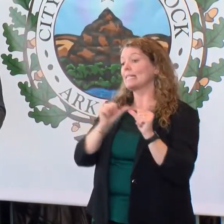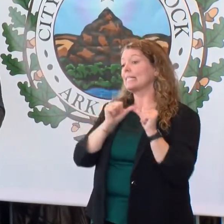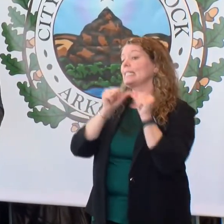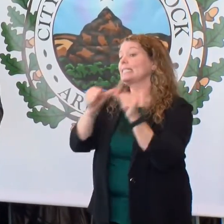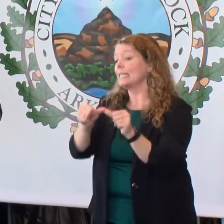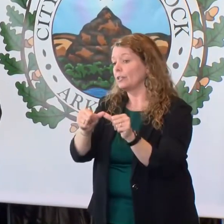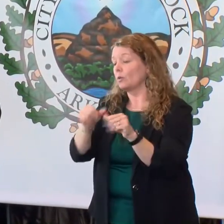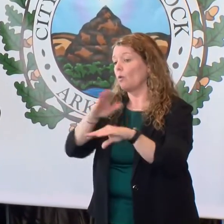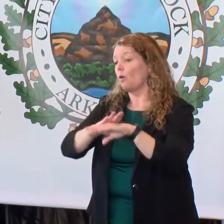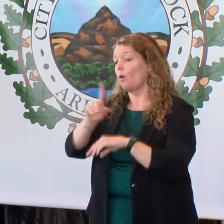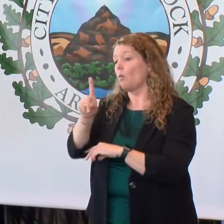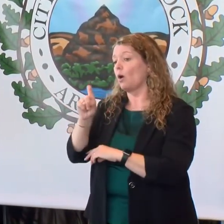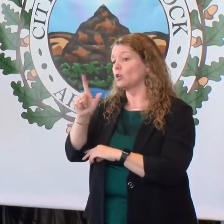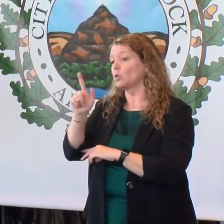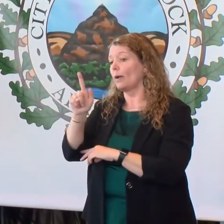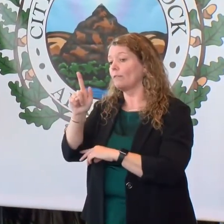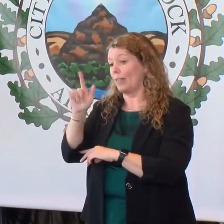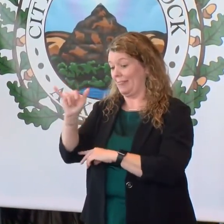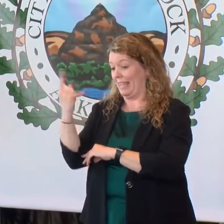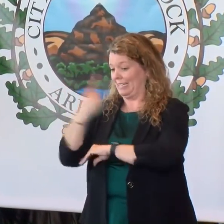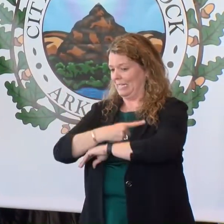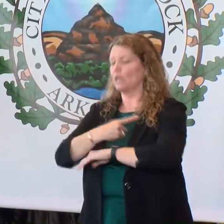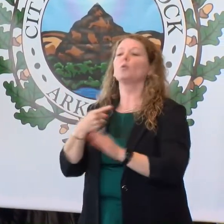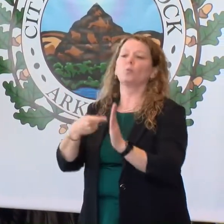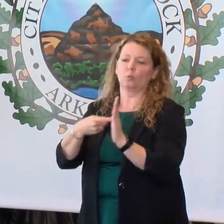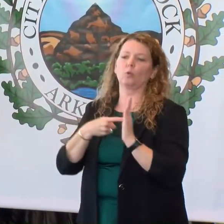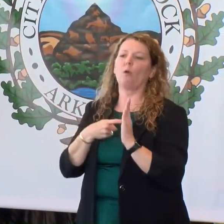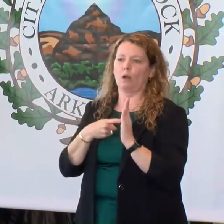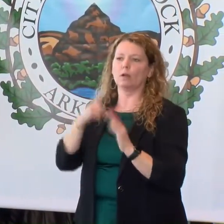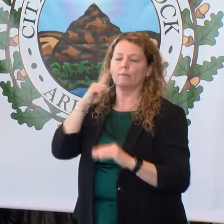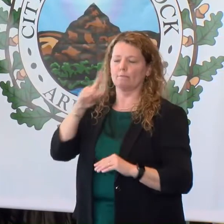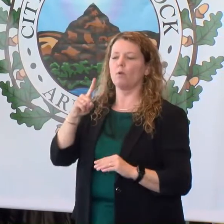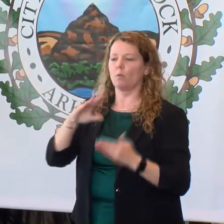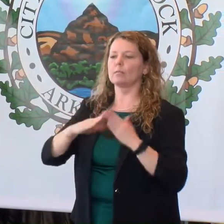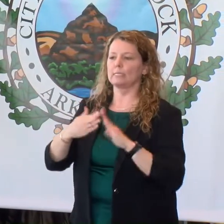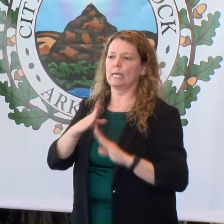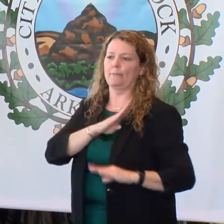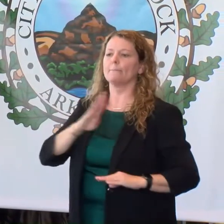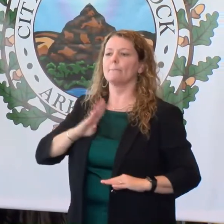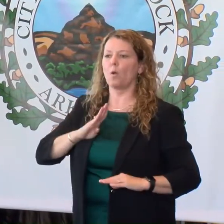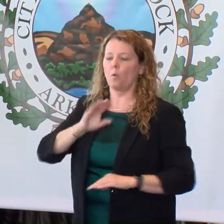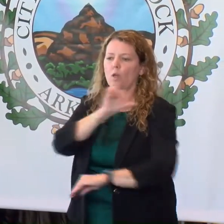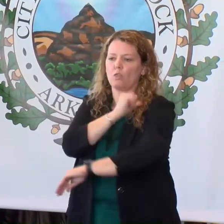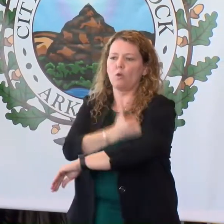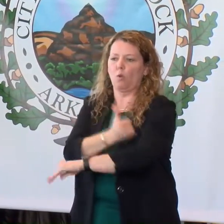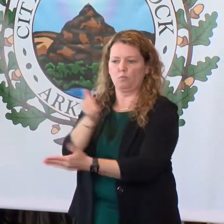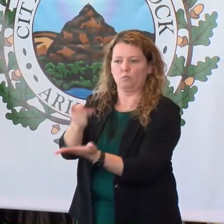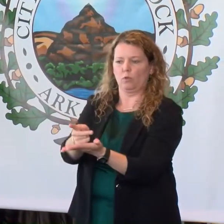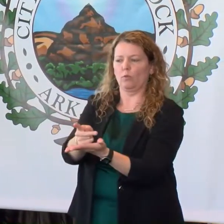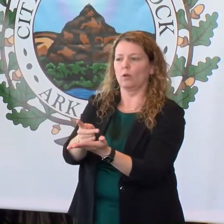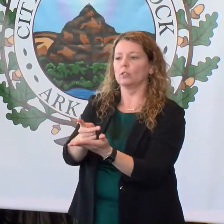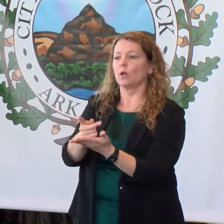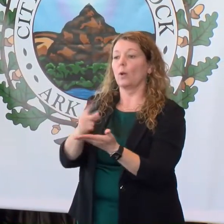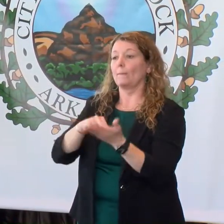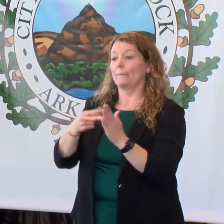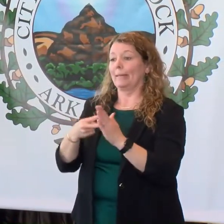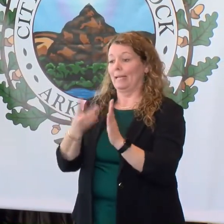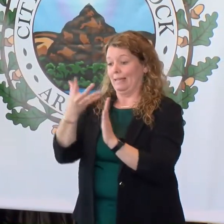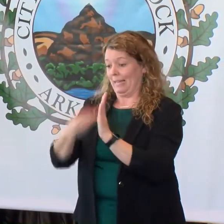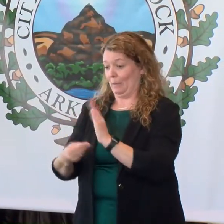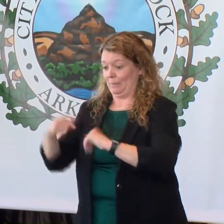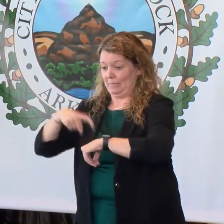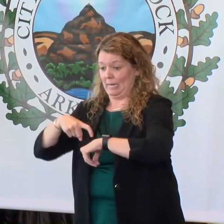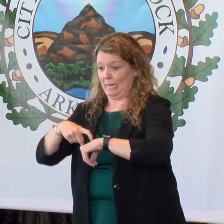the 121st day, that's when you do require a city board authority. And so when there's times or periods of lapse based on the law,